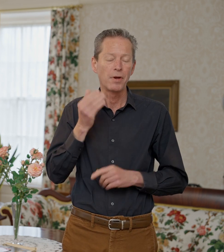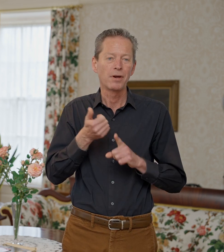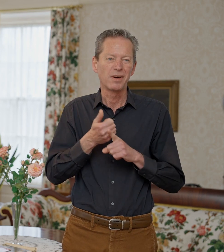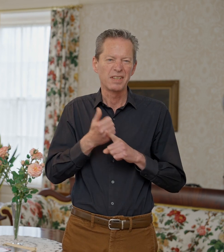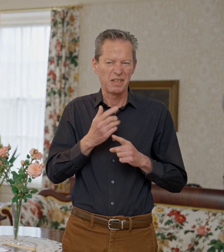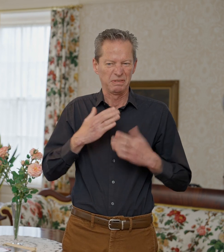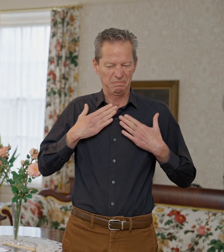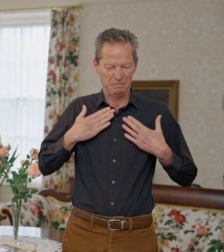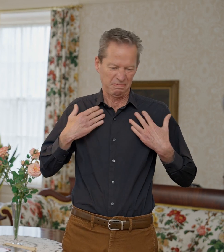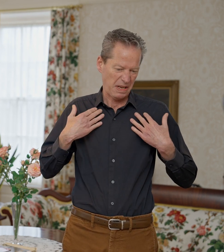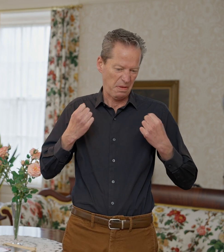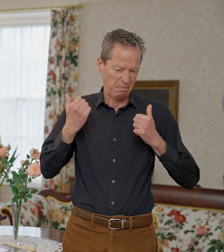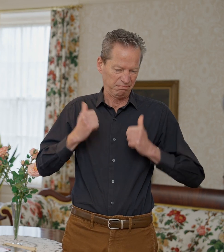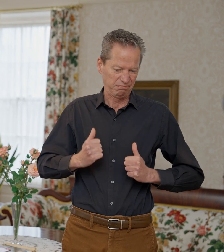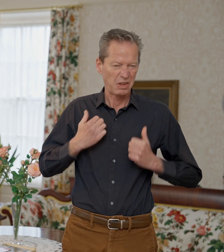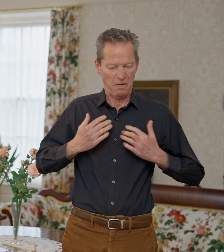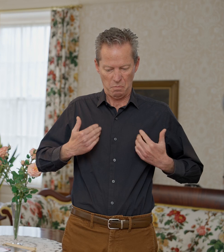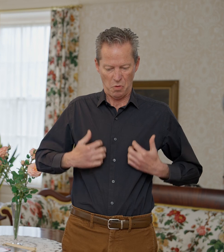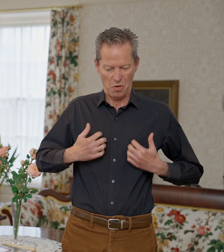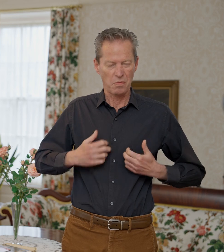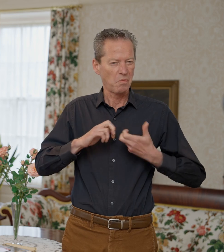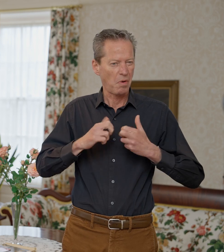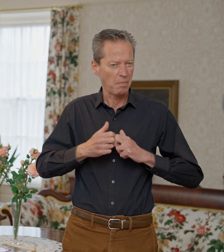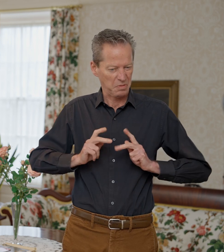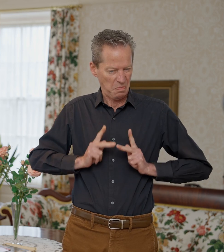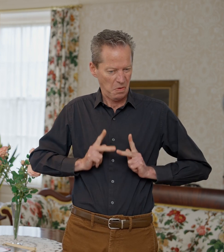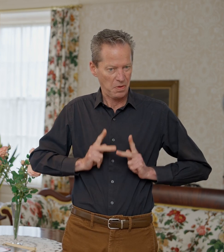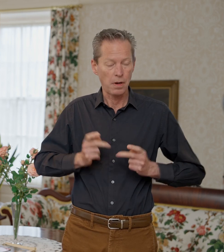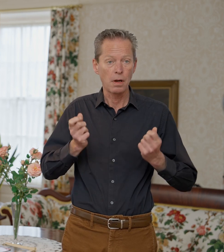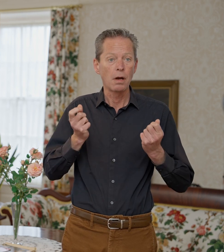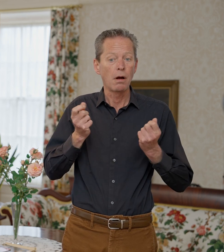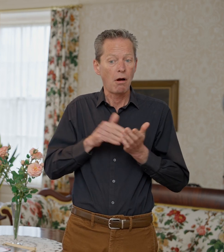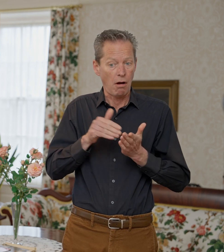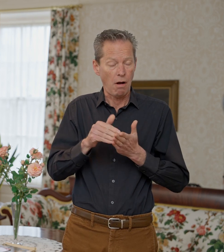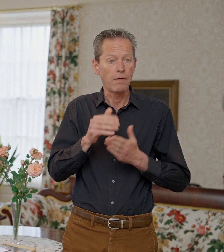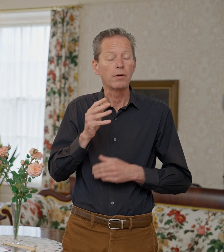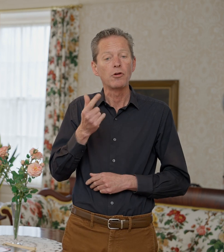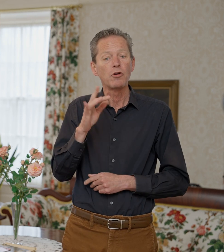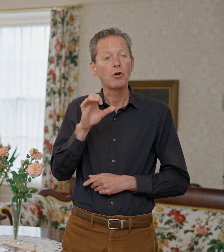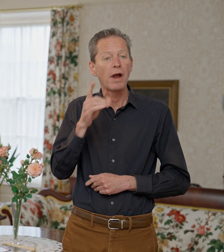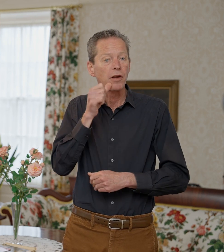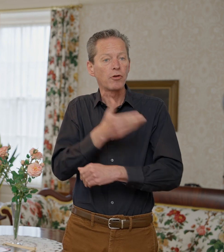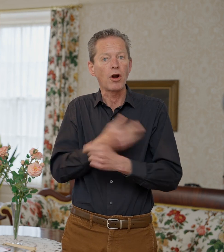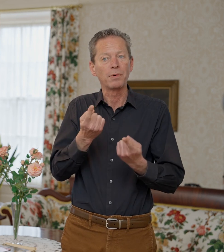She had a lot of bronchial problems, pneumonia. Many times her granddaughter came to stay with her, which explains the two beds.